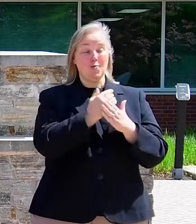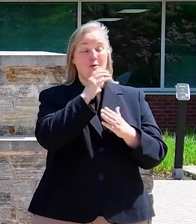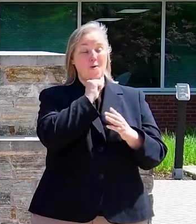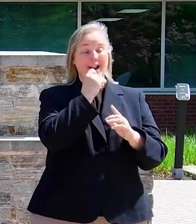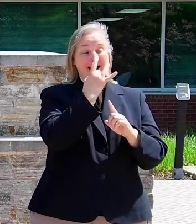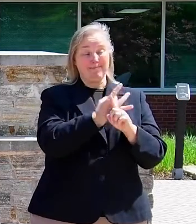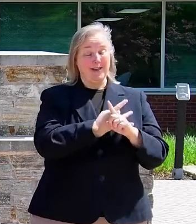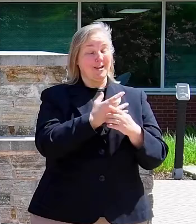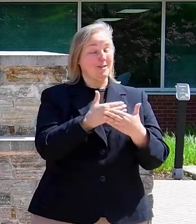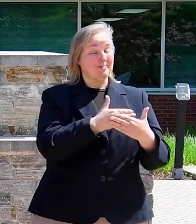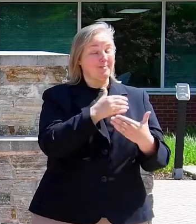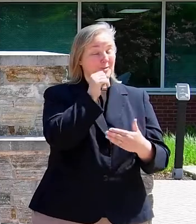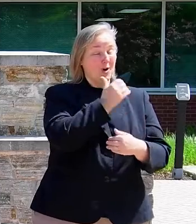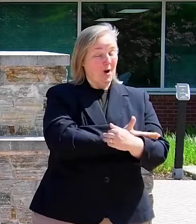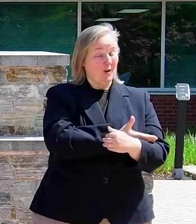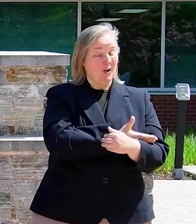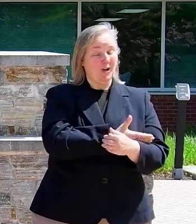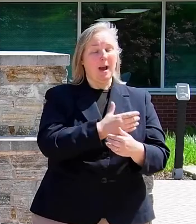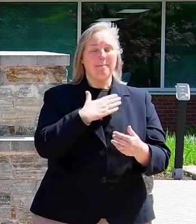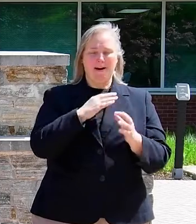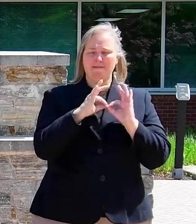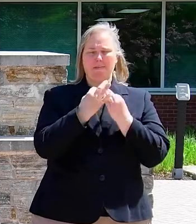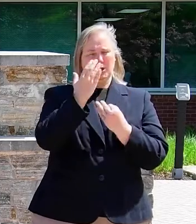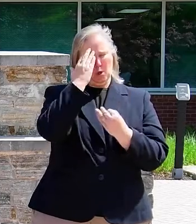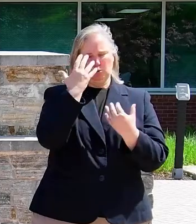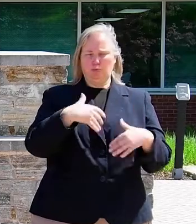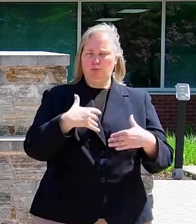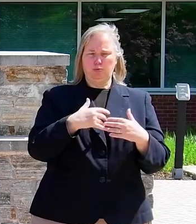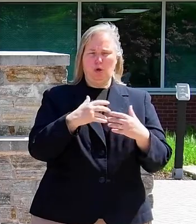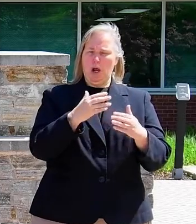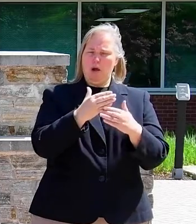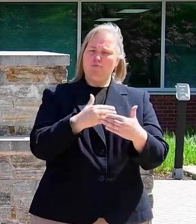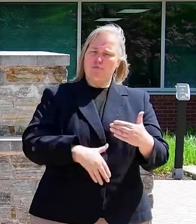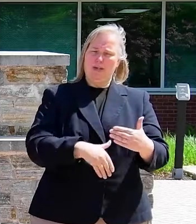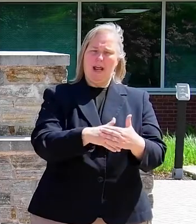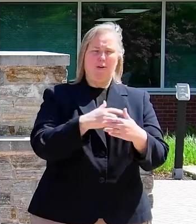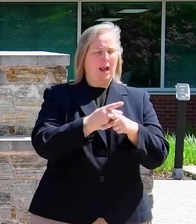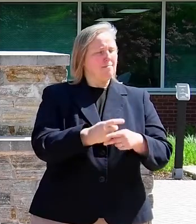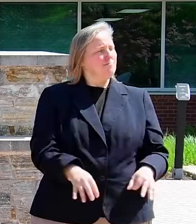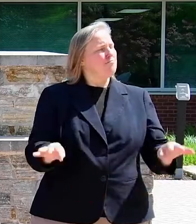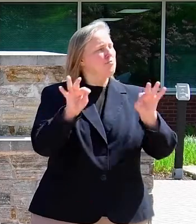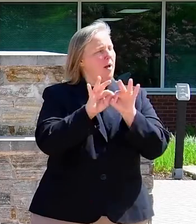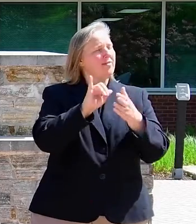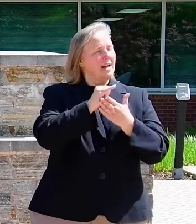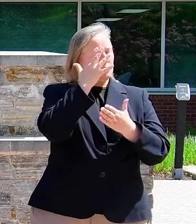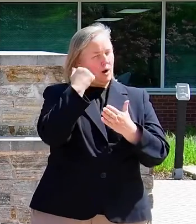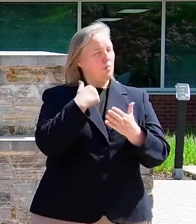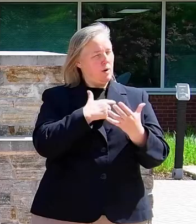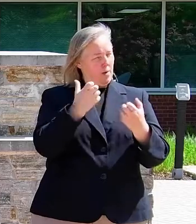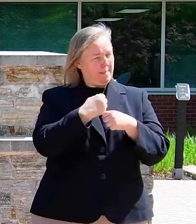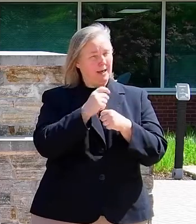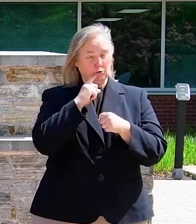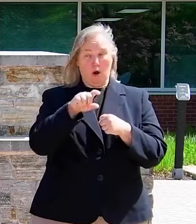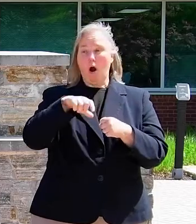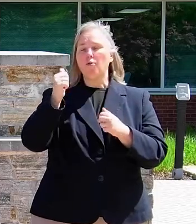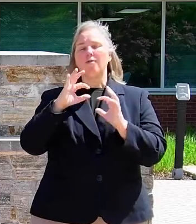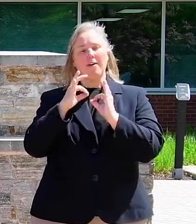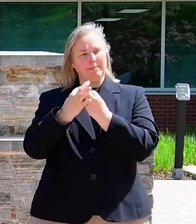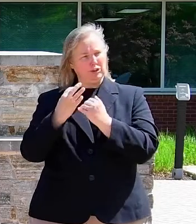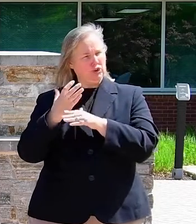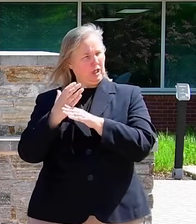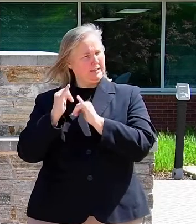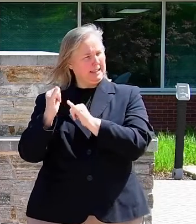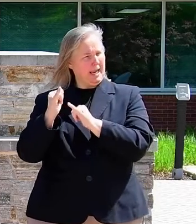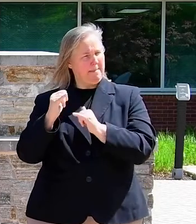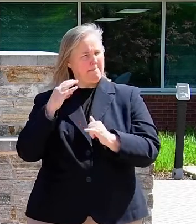my family personally knows how important prenatal care can be. And that's why we wanted to make sure other families have this benefit as well.